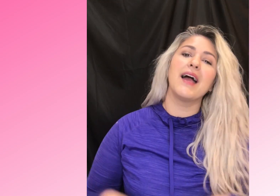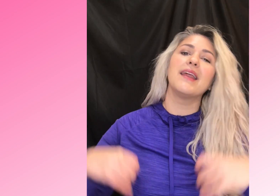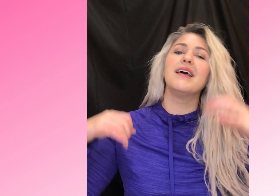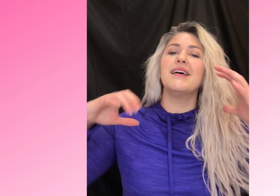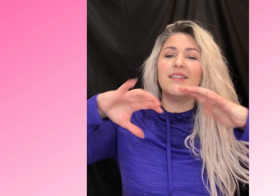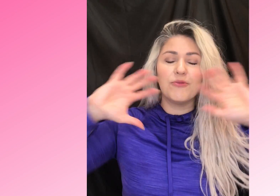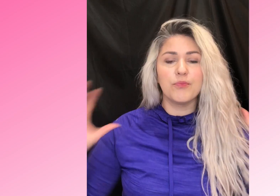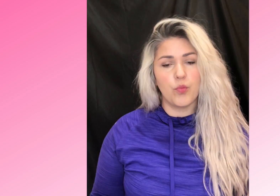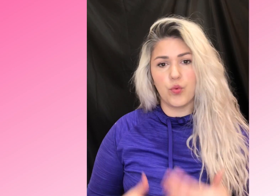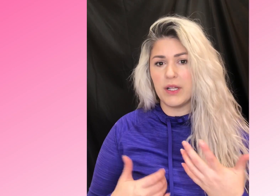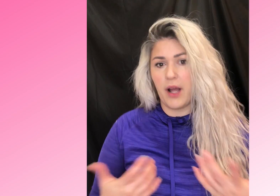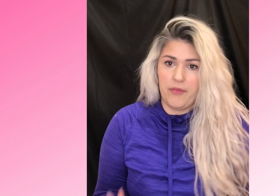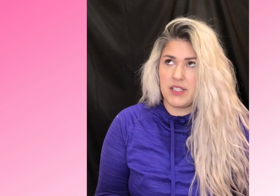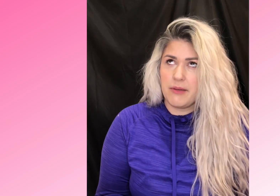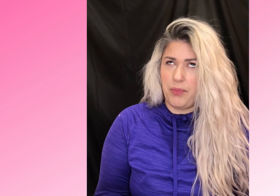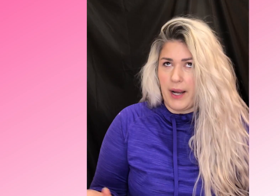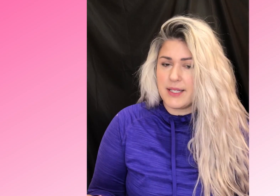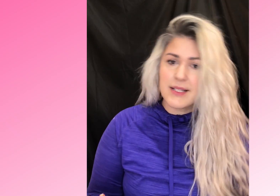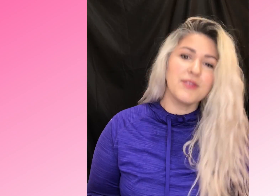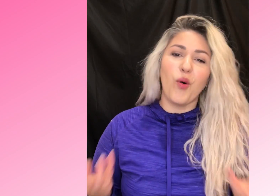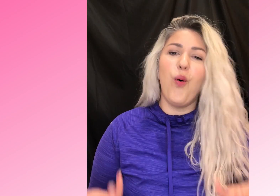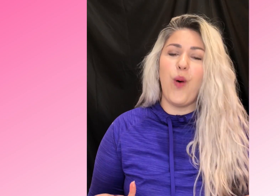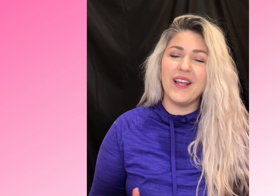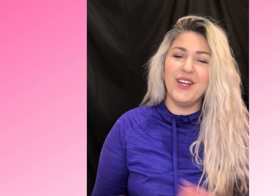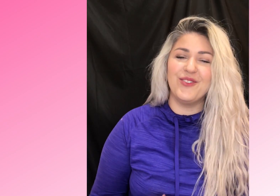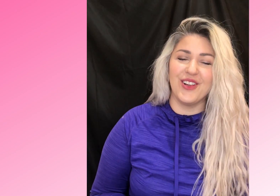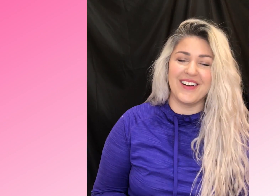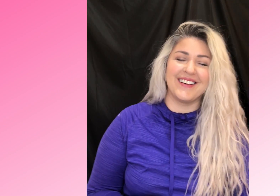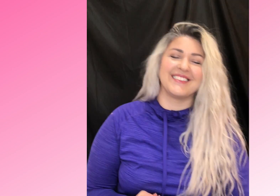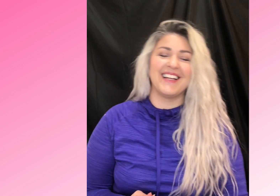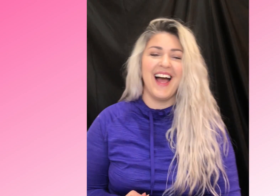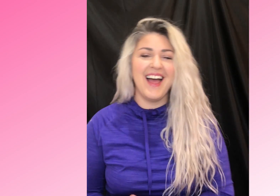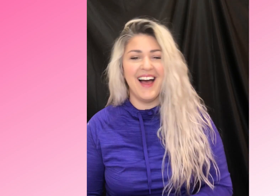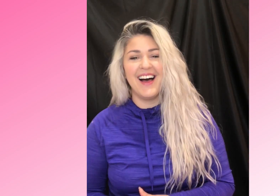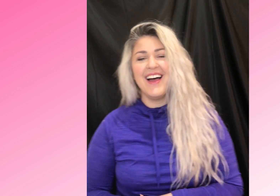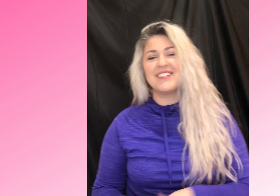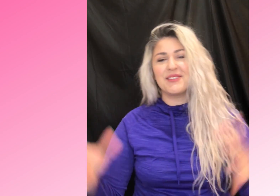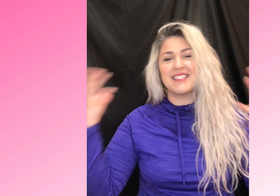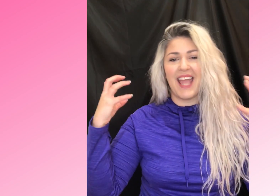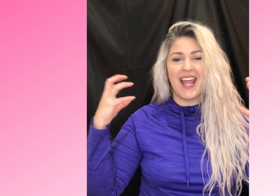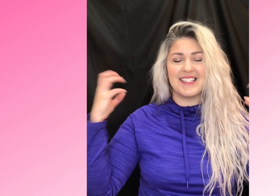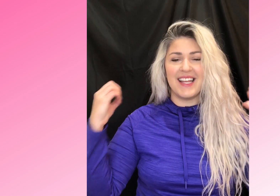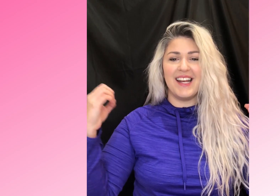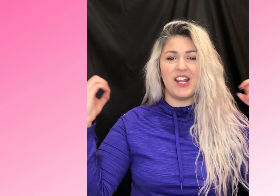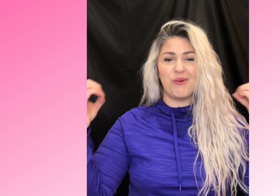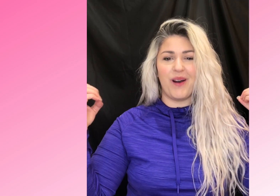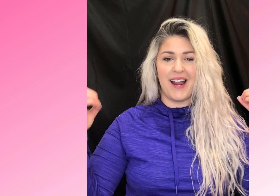really obviously practice what you've learned. So it stays in your brain,